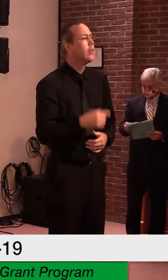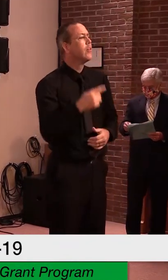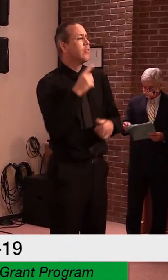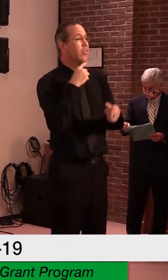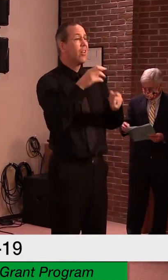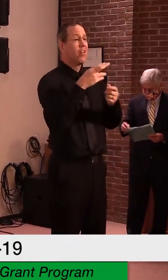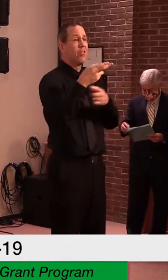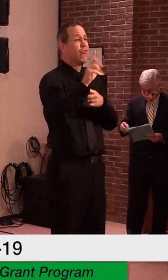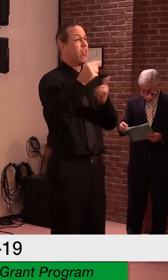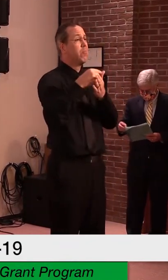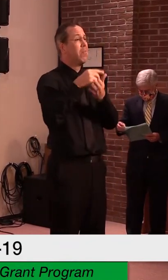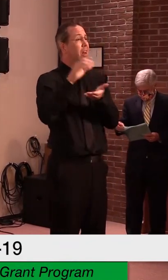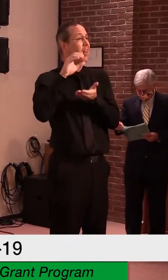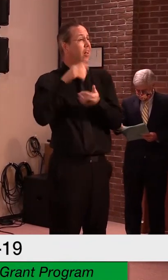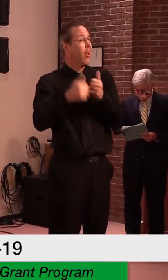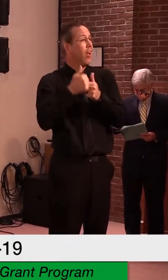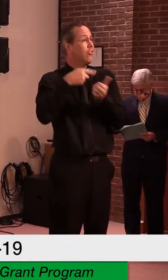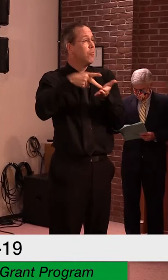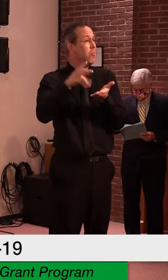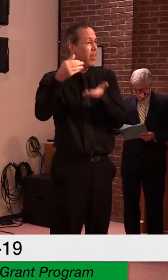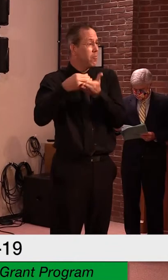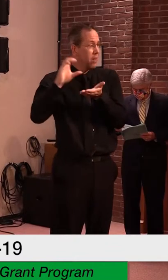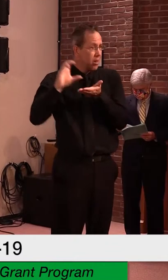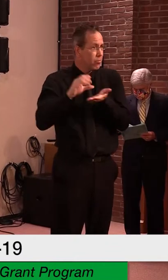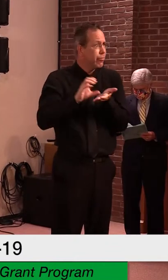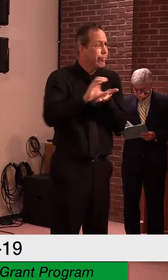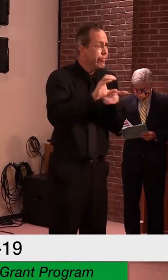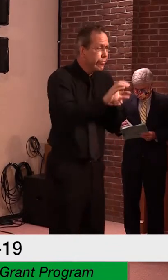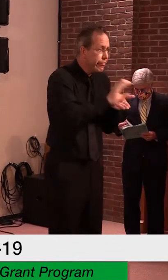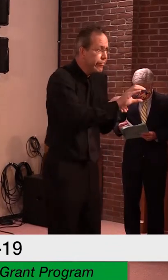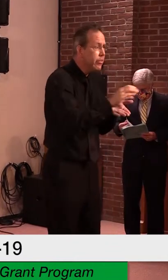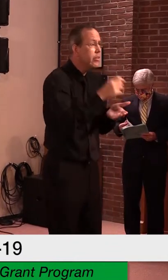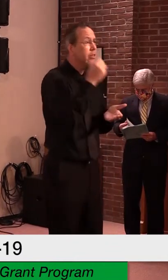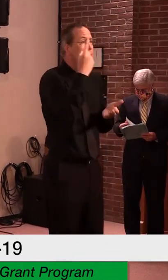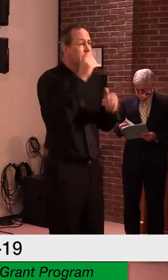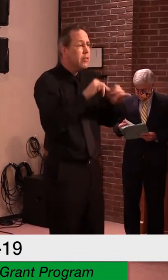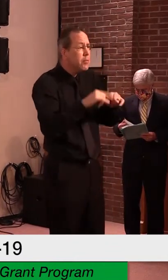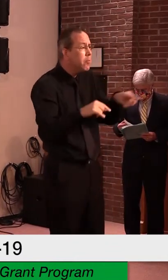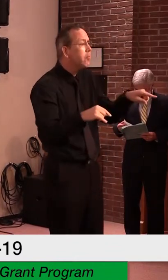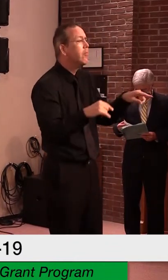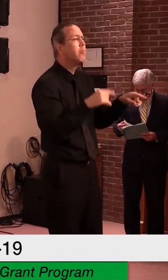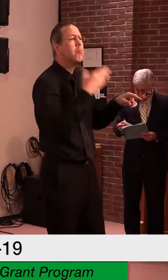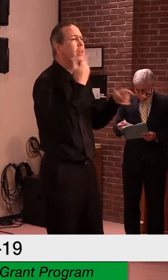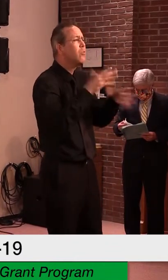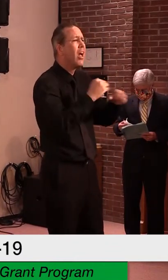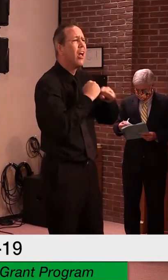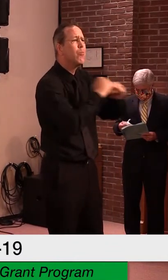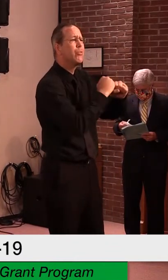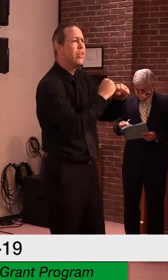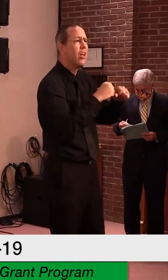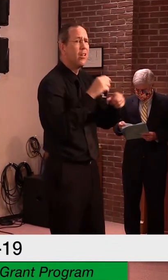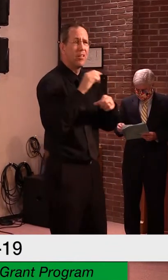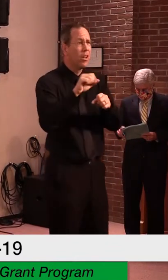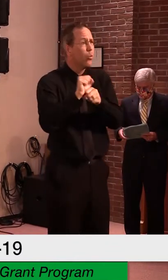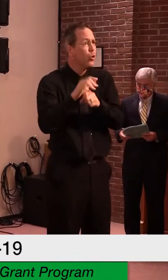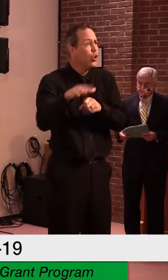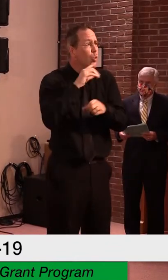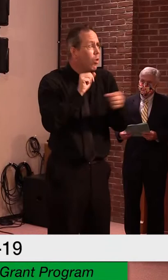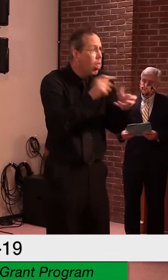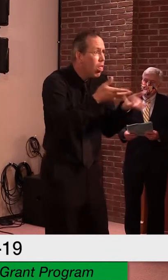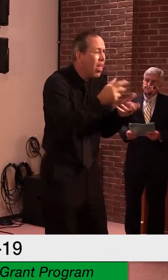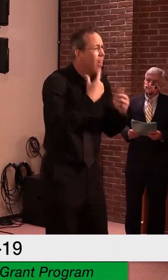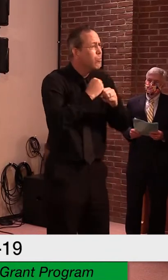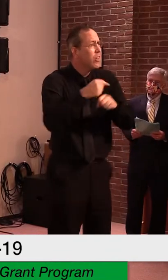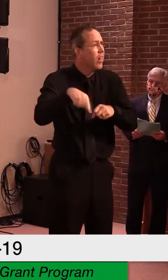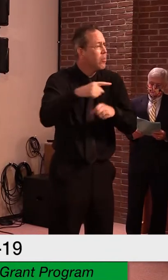for those on the front lines, I want to remind everyone the best way to support these workers is to continue